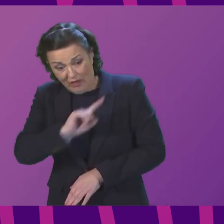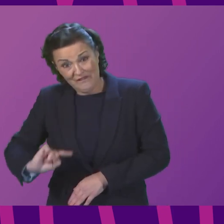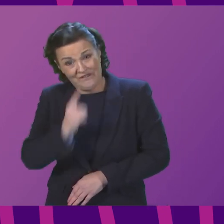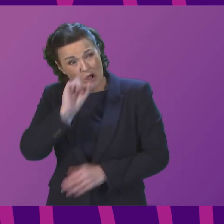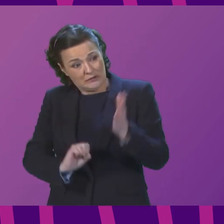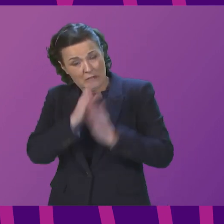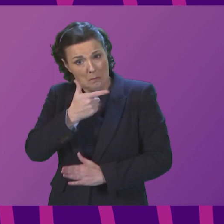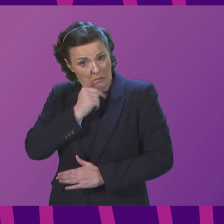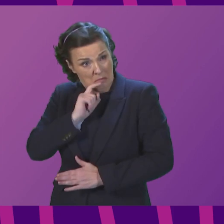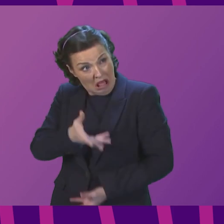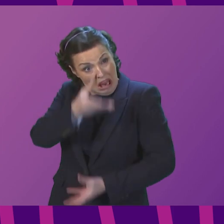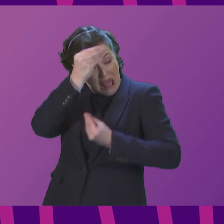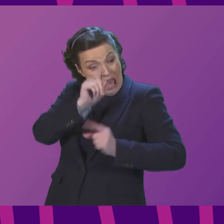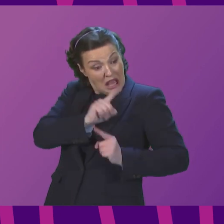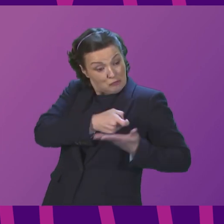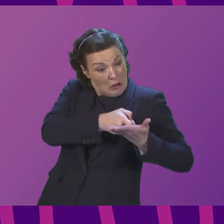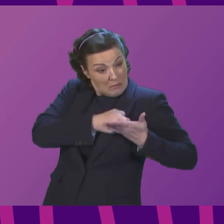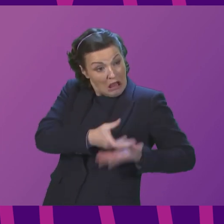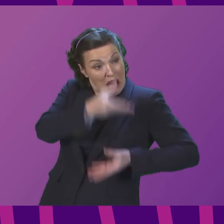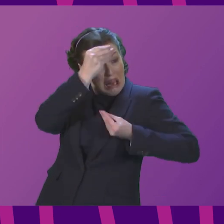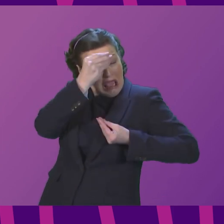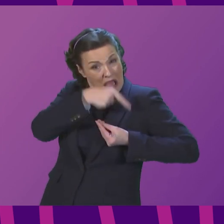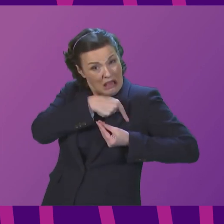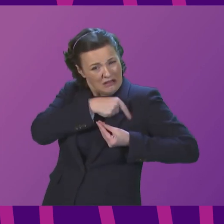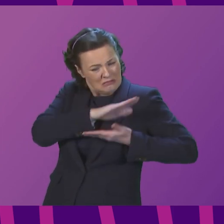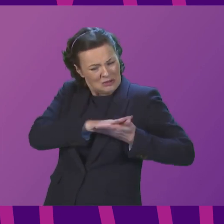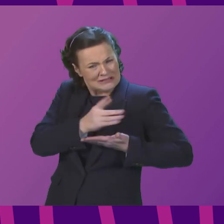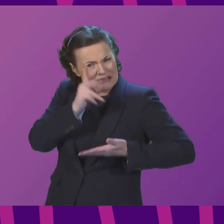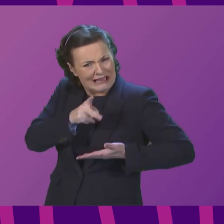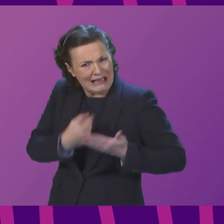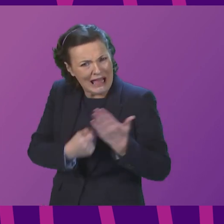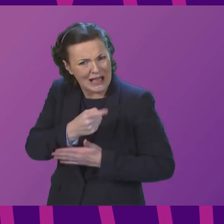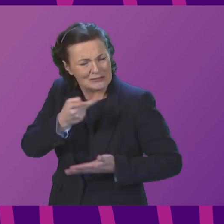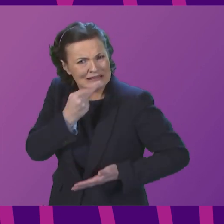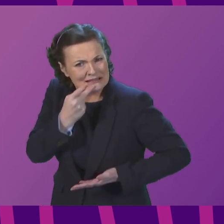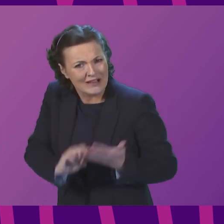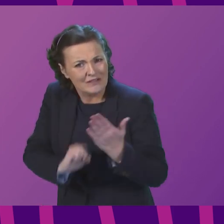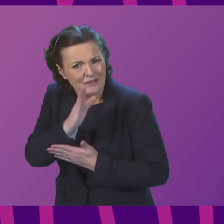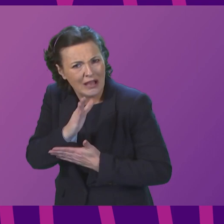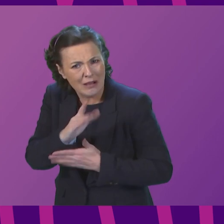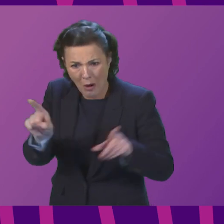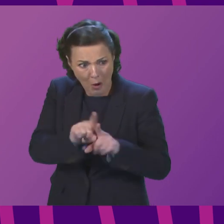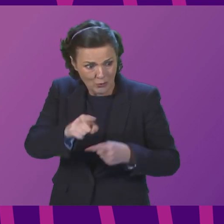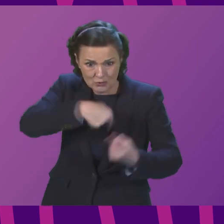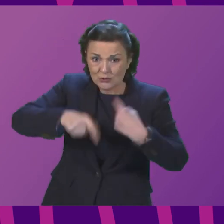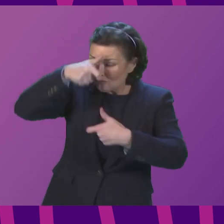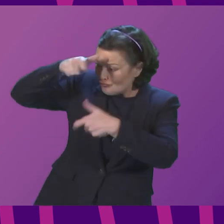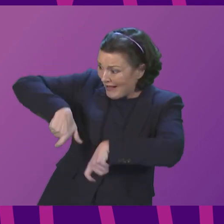Does she agree that we owe it to the arts community and the residents of Garnet Hill, devastated by two fires, locked out of their homes for